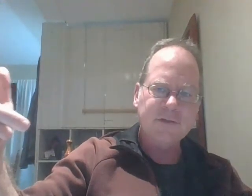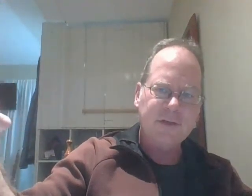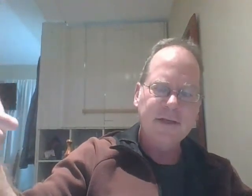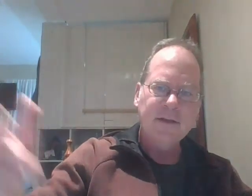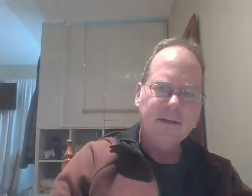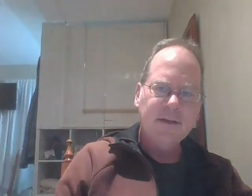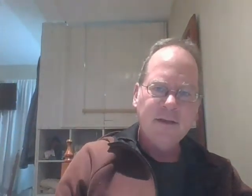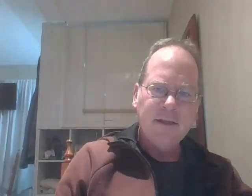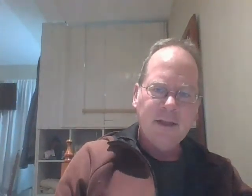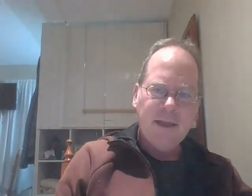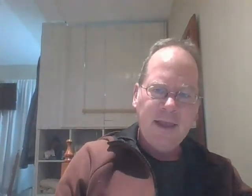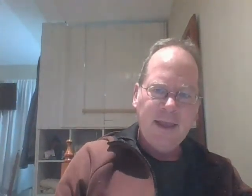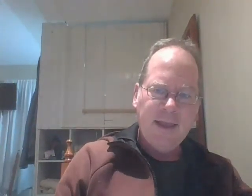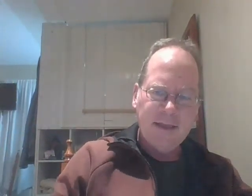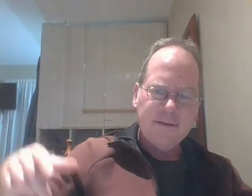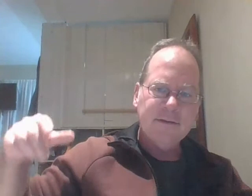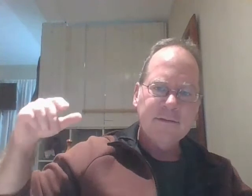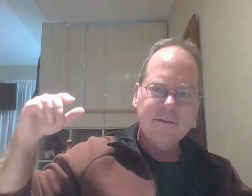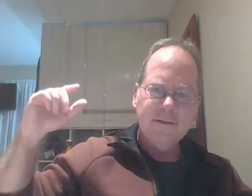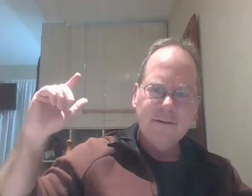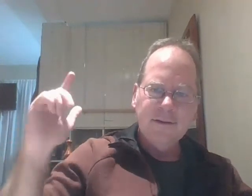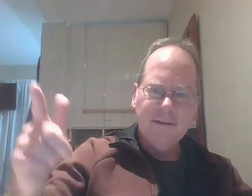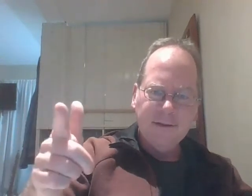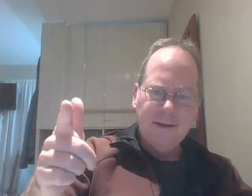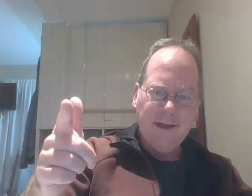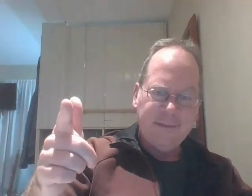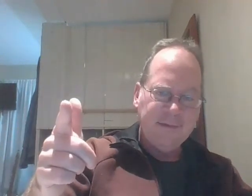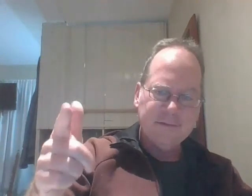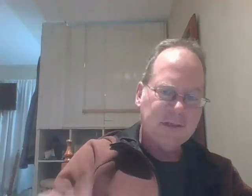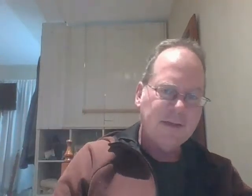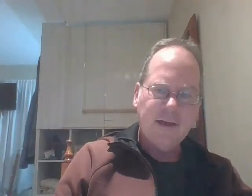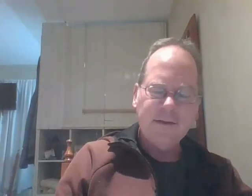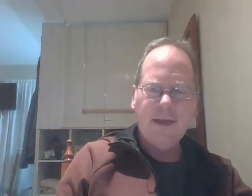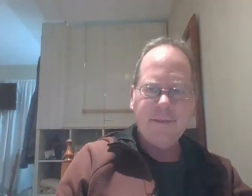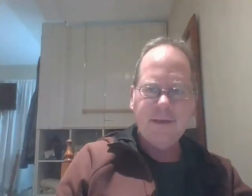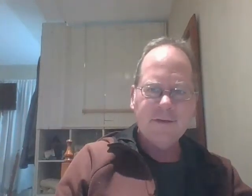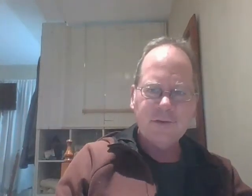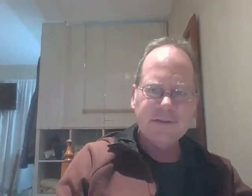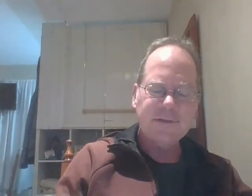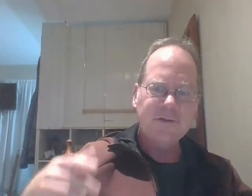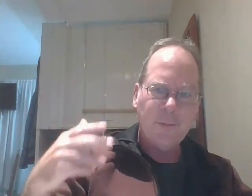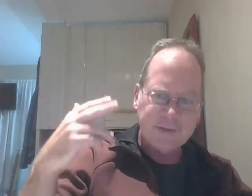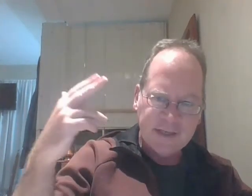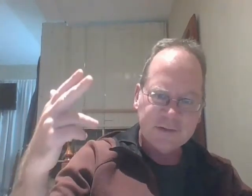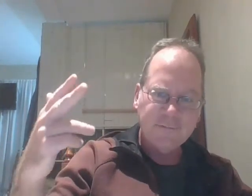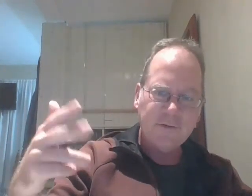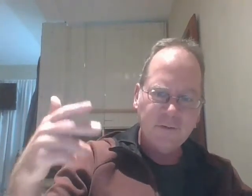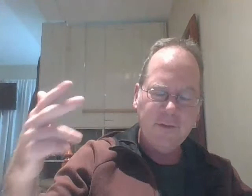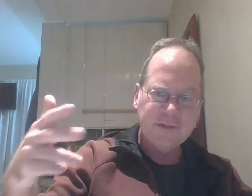trade and i think there's going to be a lot i think in the transition there's a potential for there to be